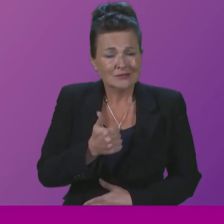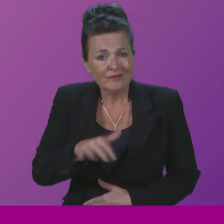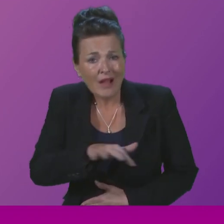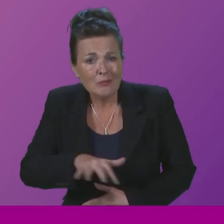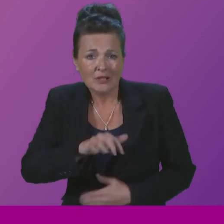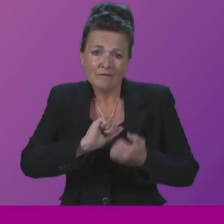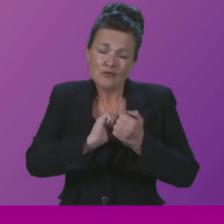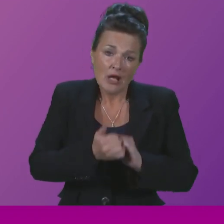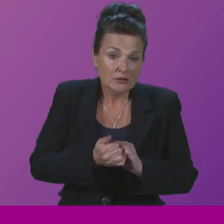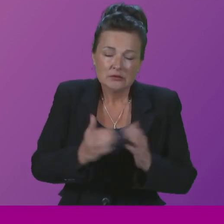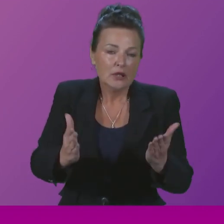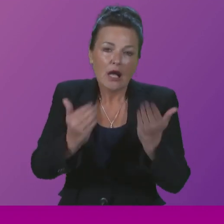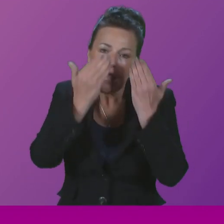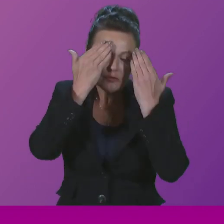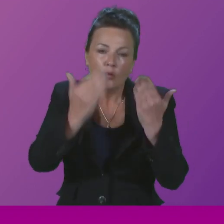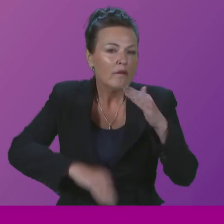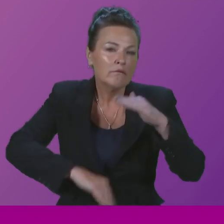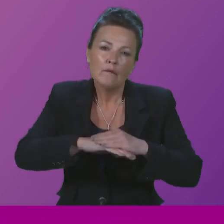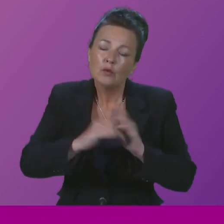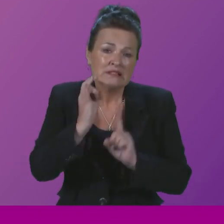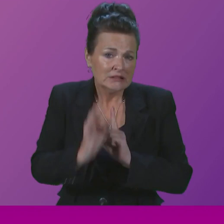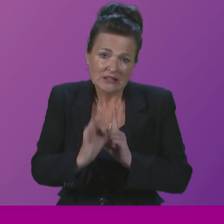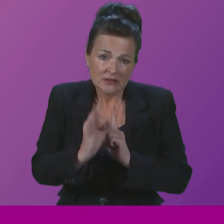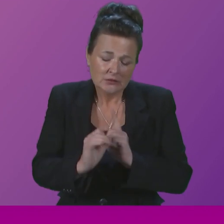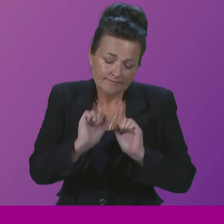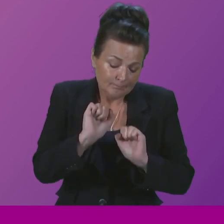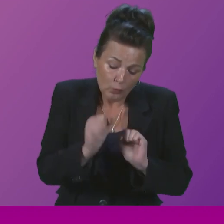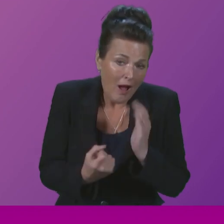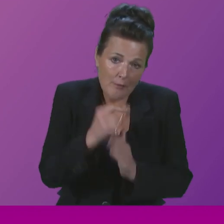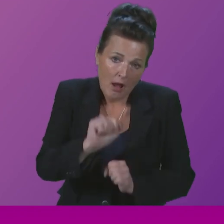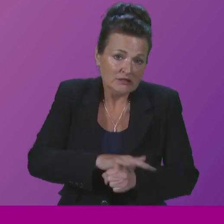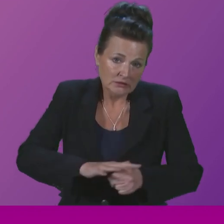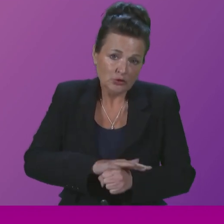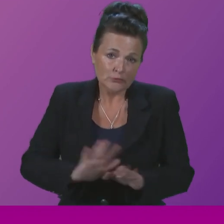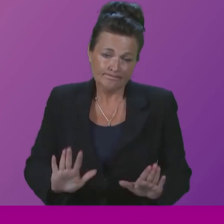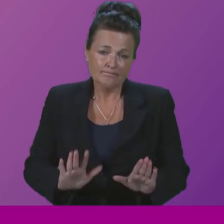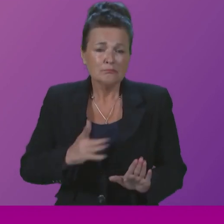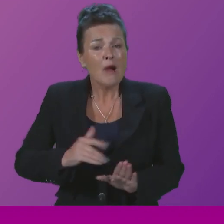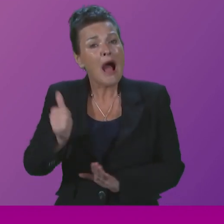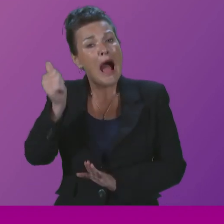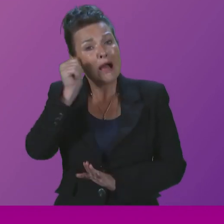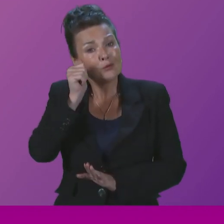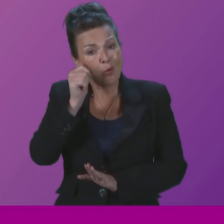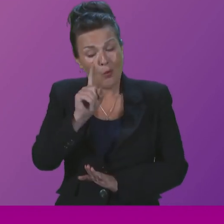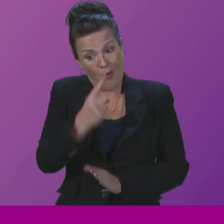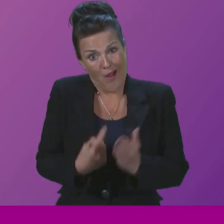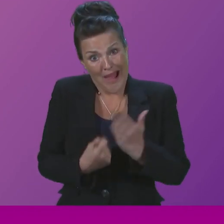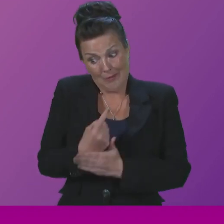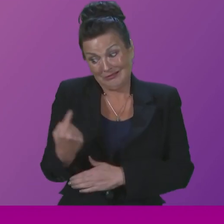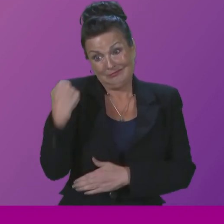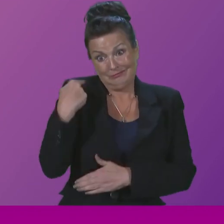Obviously, I do not know all of the circumstances of her situation, but I do know what was narrated to me in the chamber